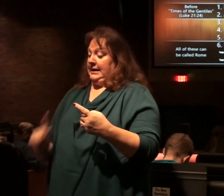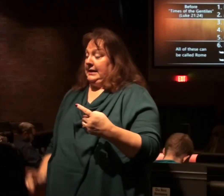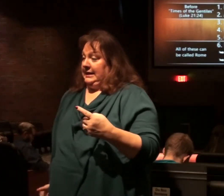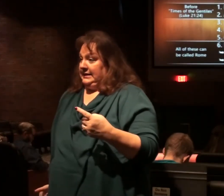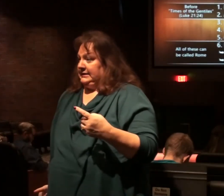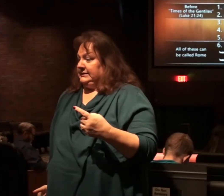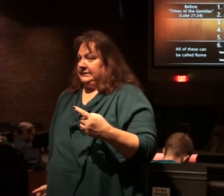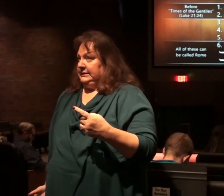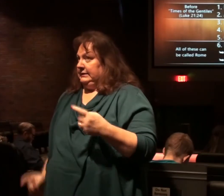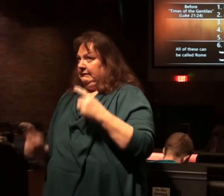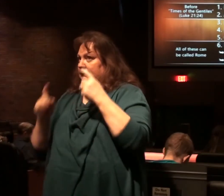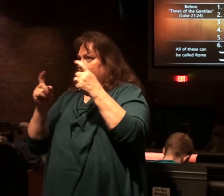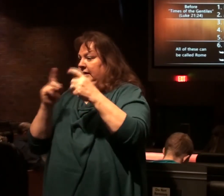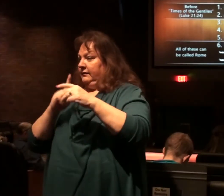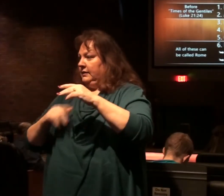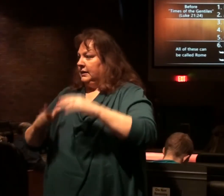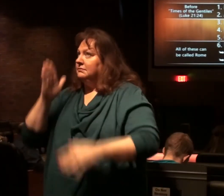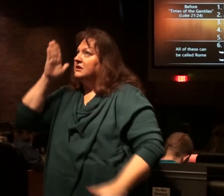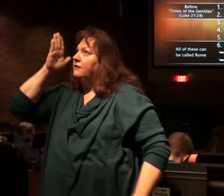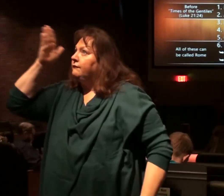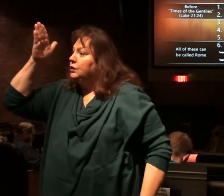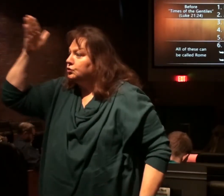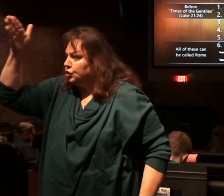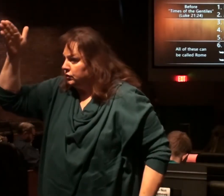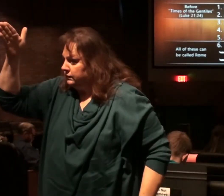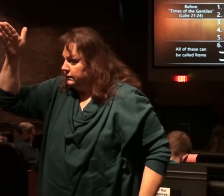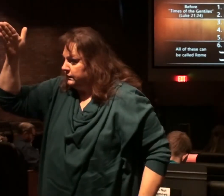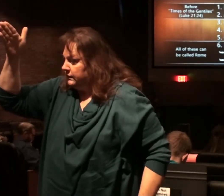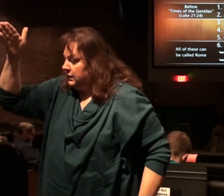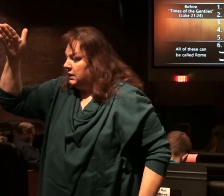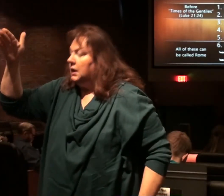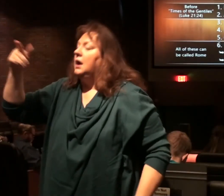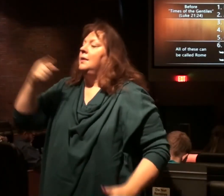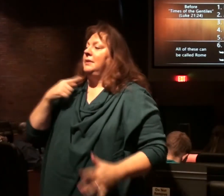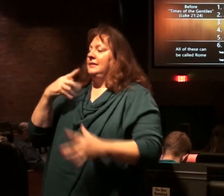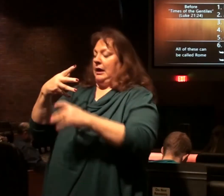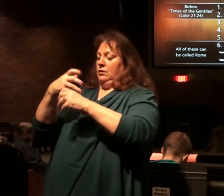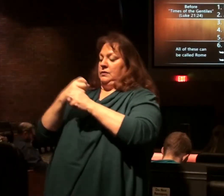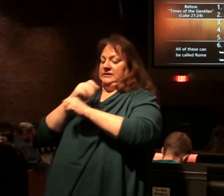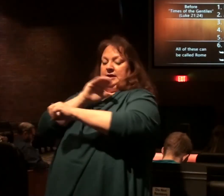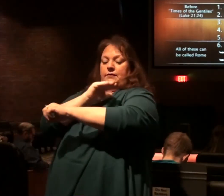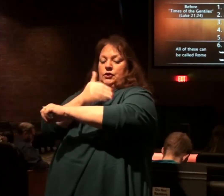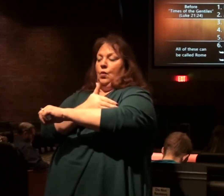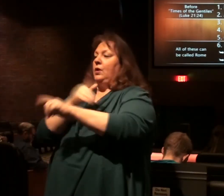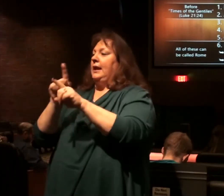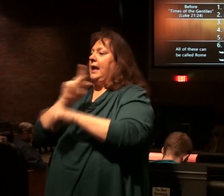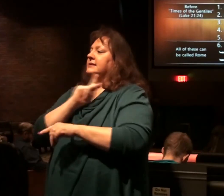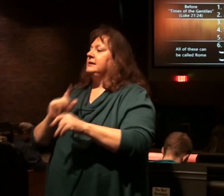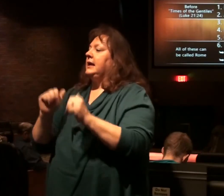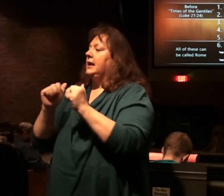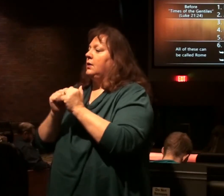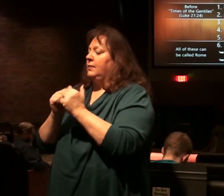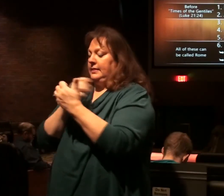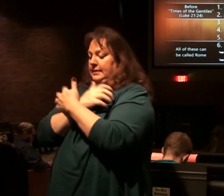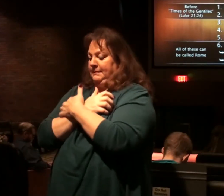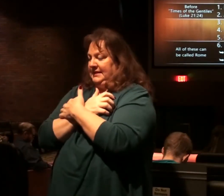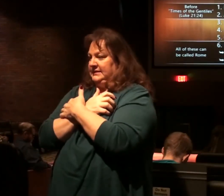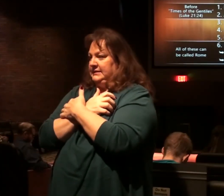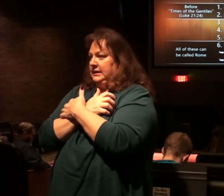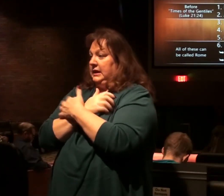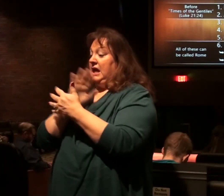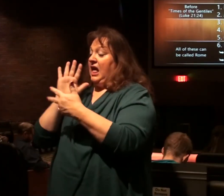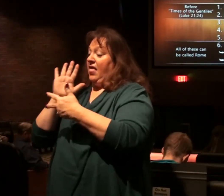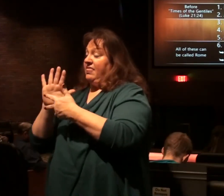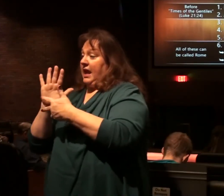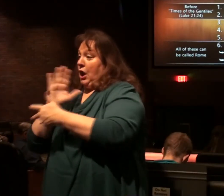haven't received the kingdom yet. That's future. But they will receive authority as kings with the beast. They have one purpose. They give